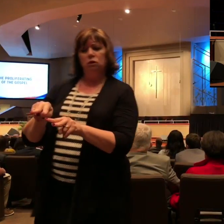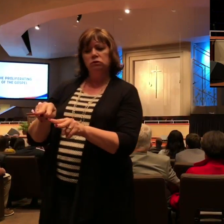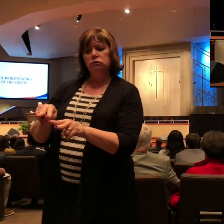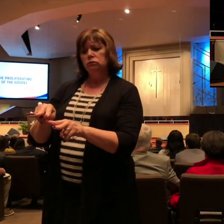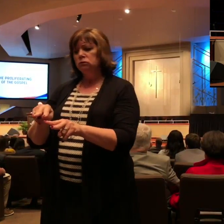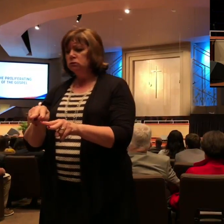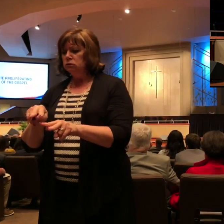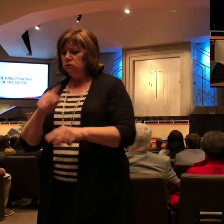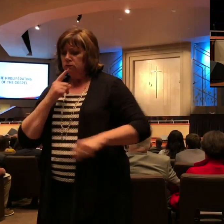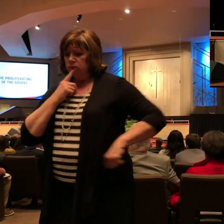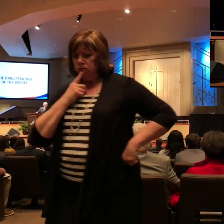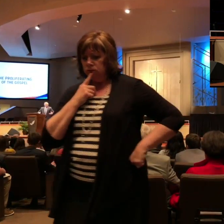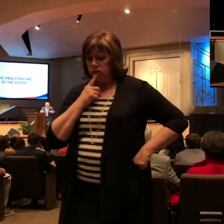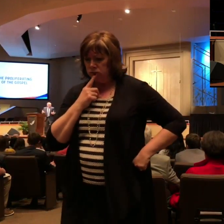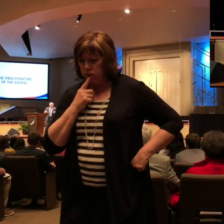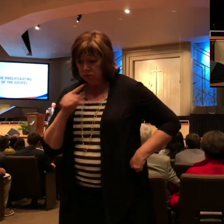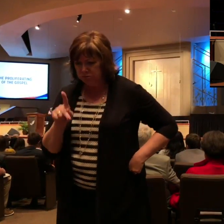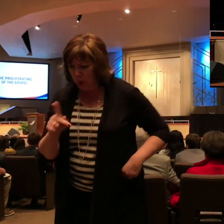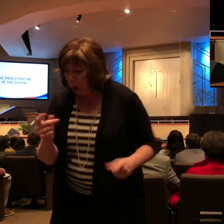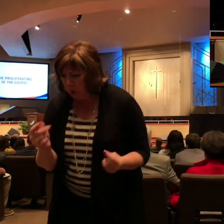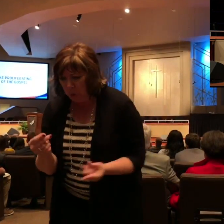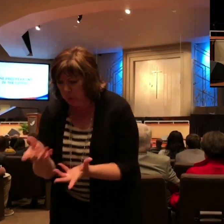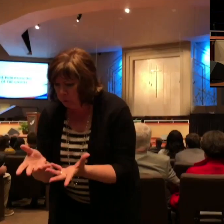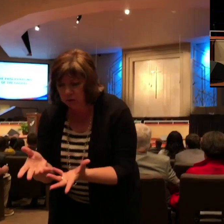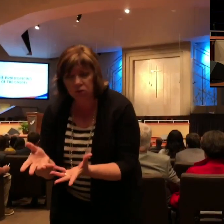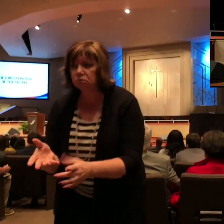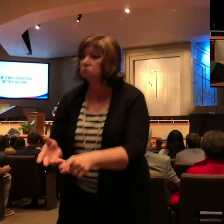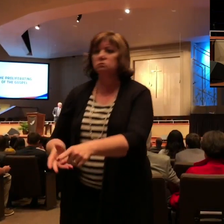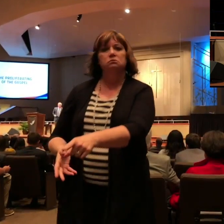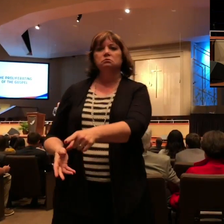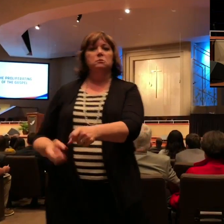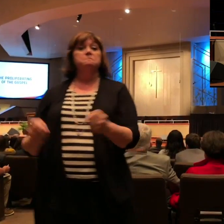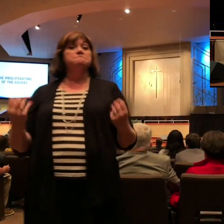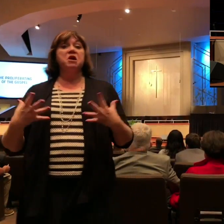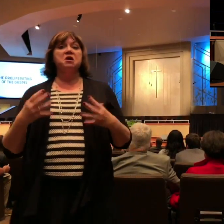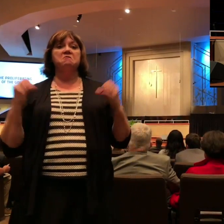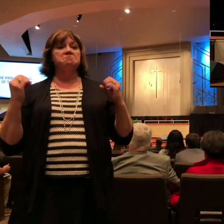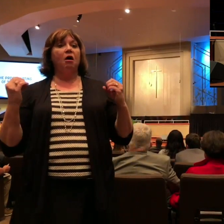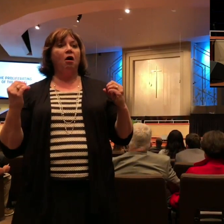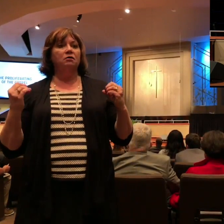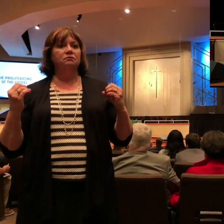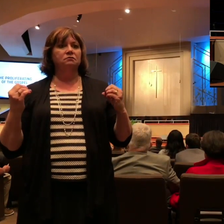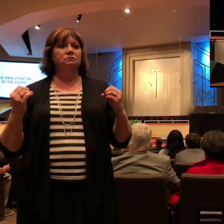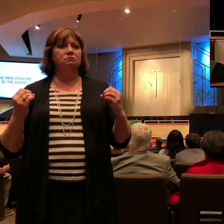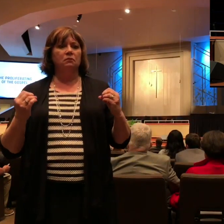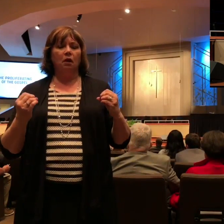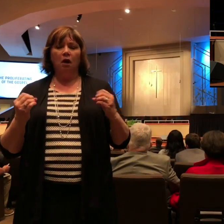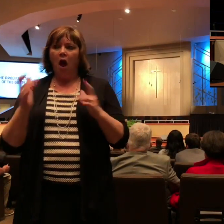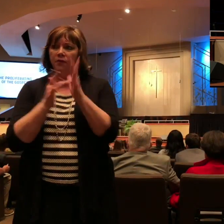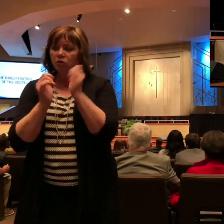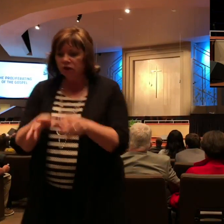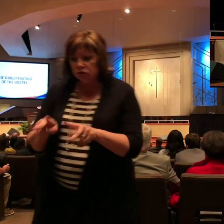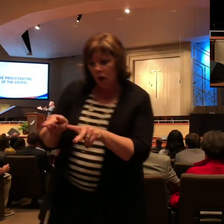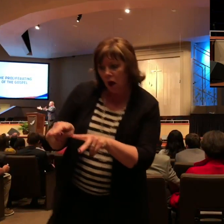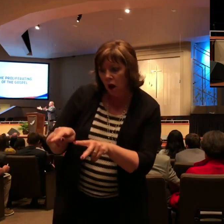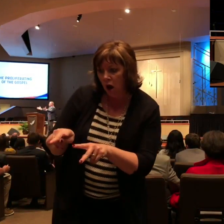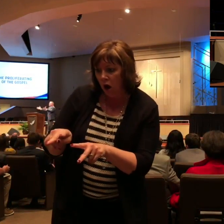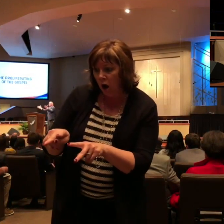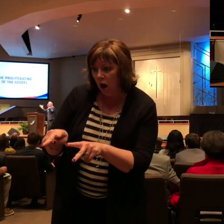witnessing for Christ. They literally began to get on fire for God. I mean, here's Paul in prison,